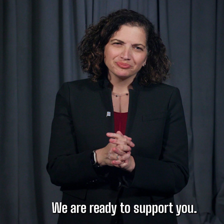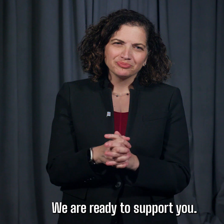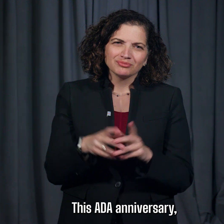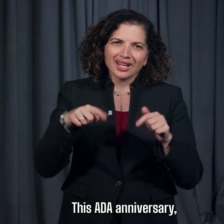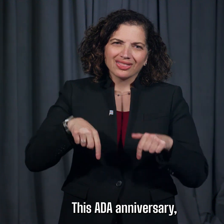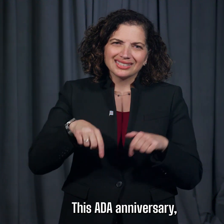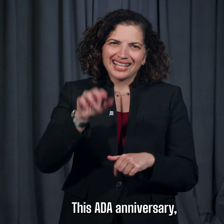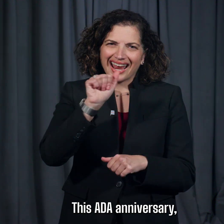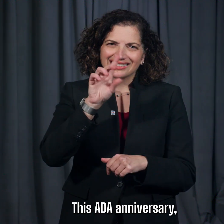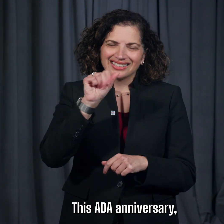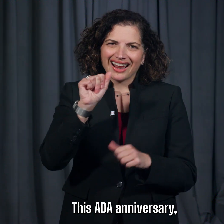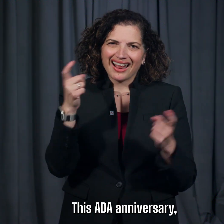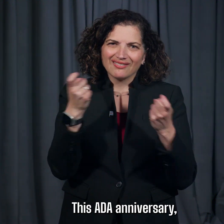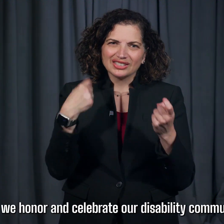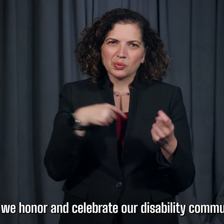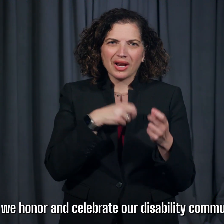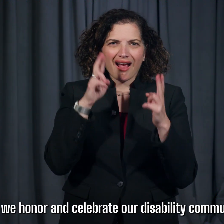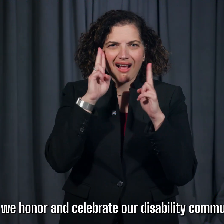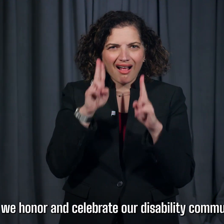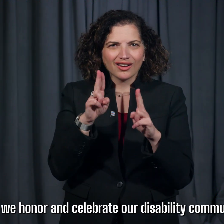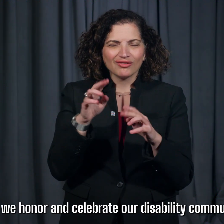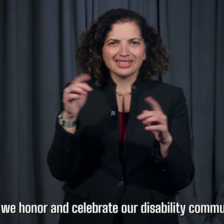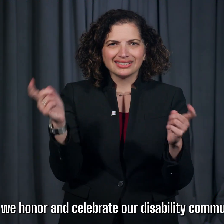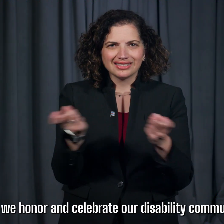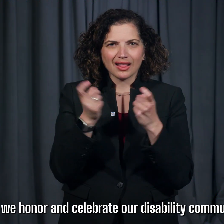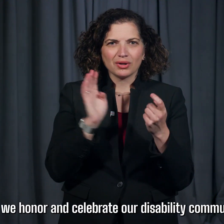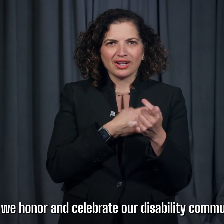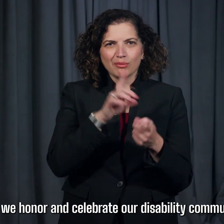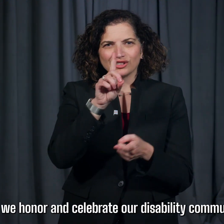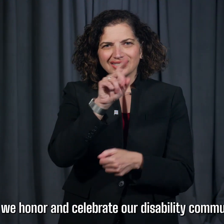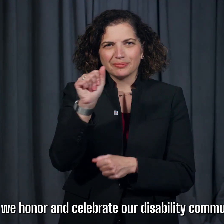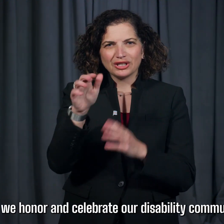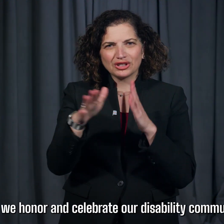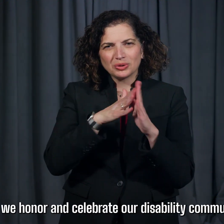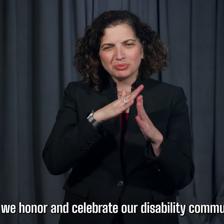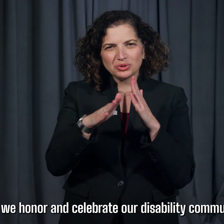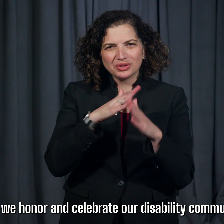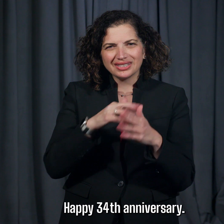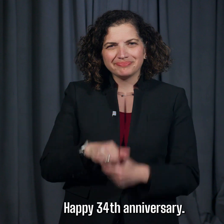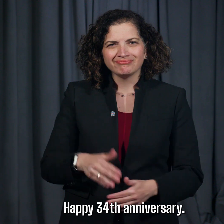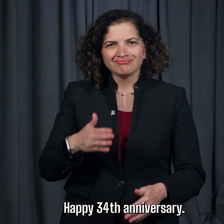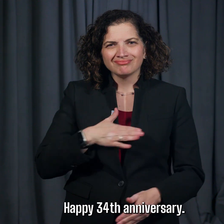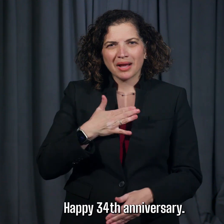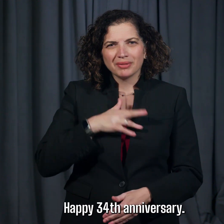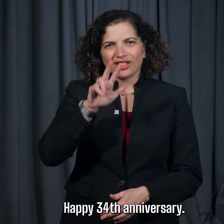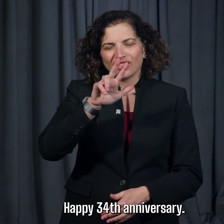This ADA anniversary, we honor and celebrate our disability community. Happy 34th anniversary.